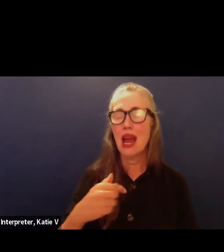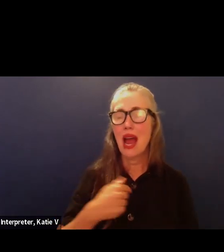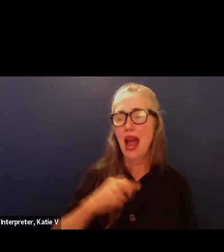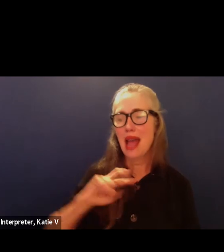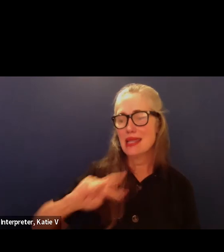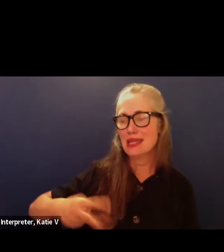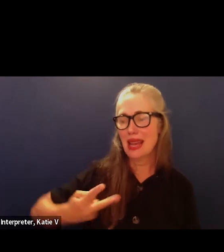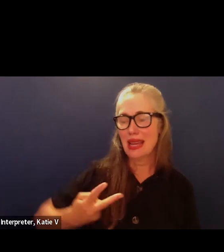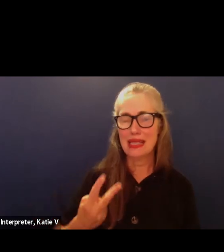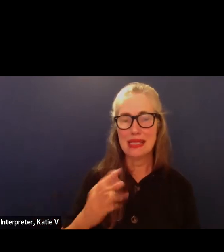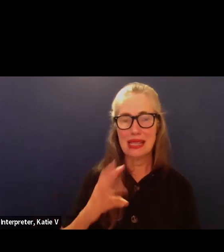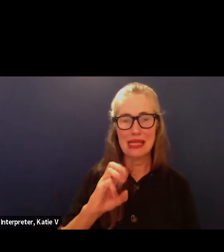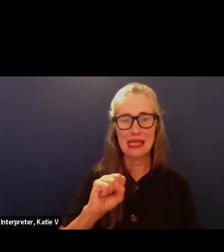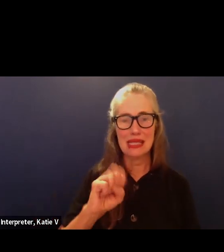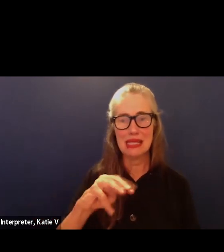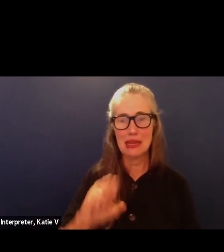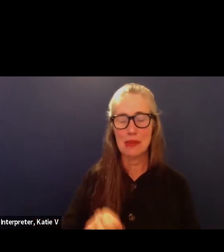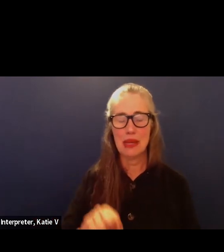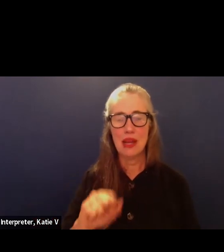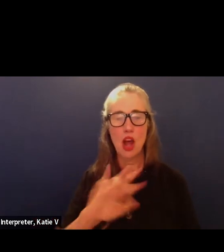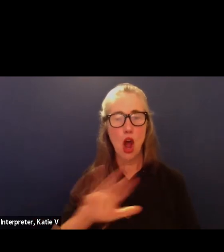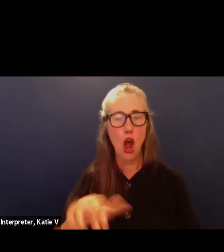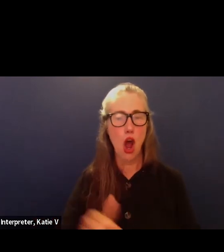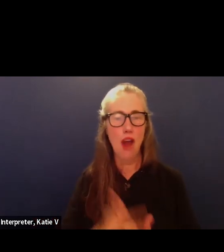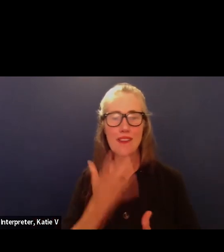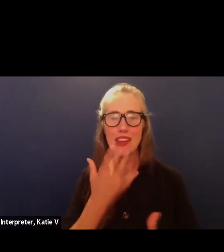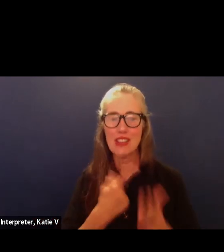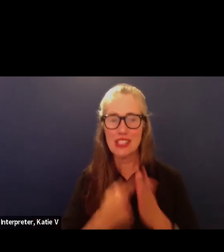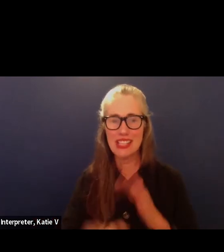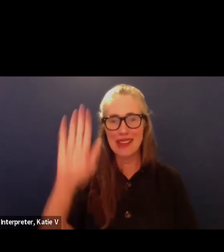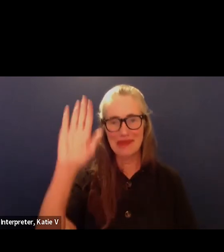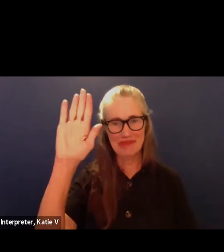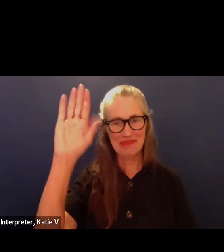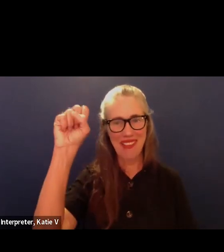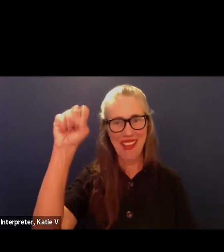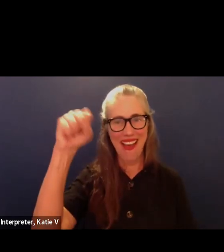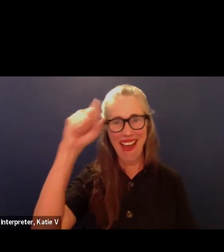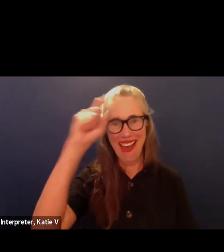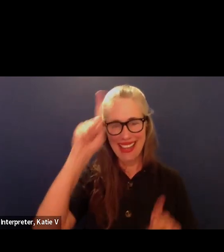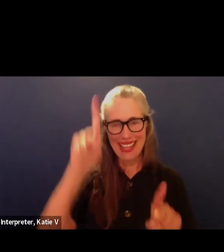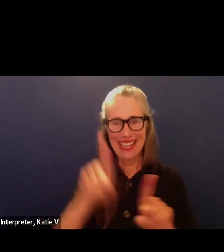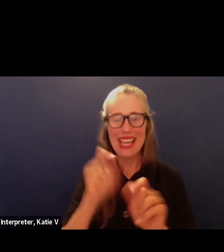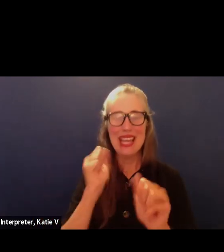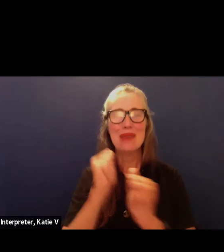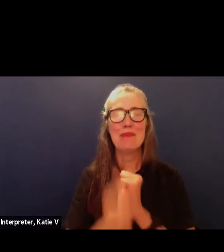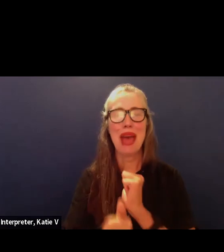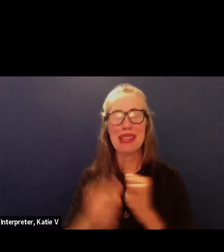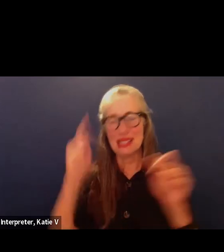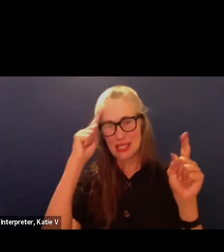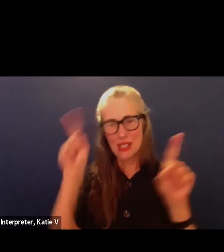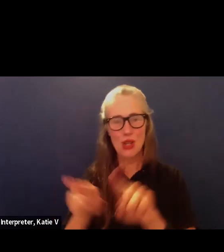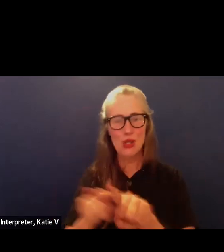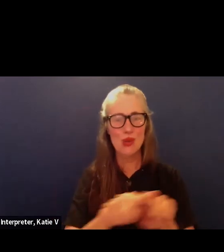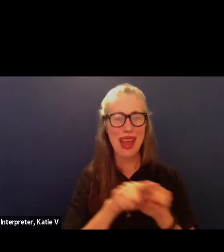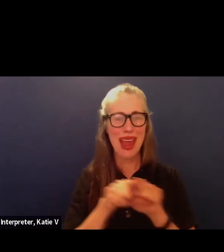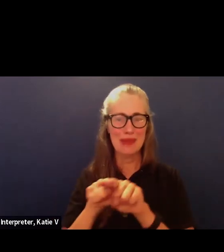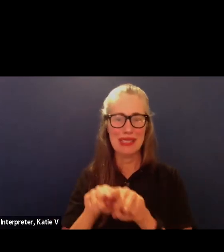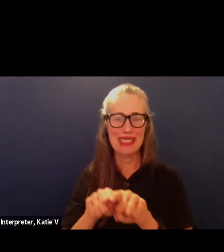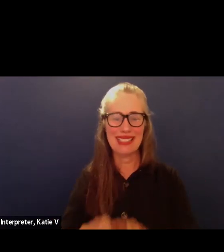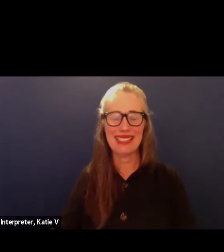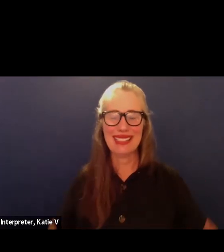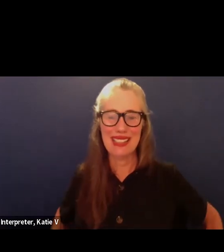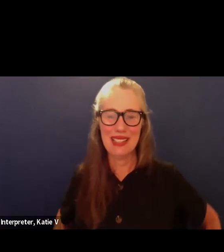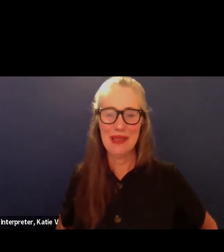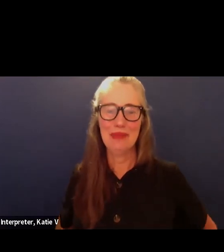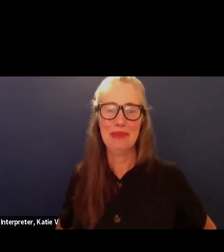Okay. All in favor, raise your hand and say aye. Aye. Aye. Okay. Passes unanimously. Thanks. Thank you.